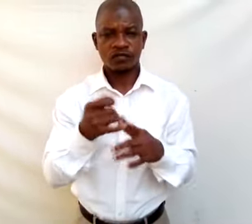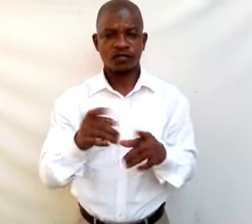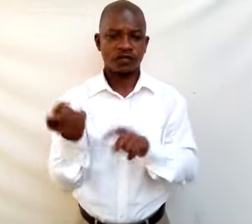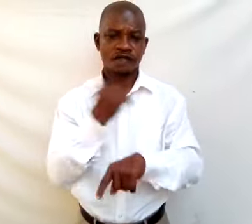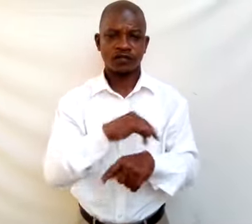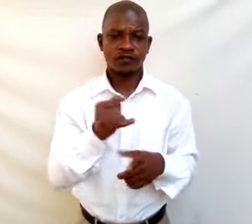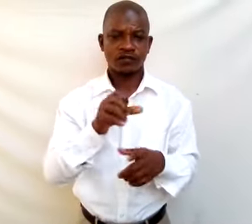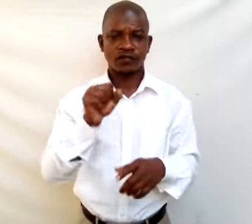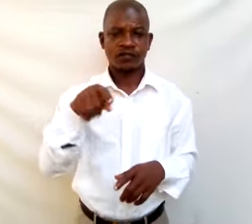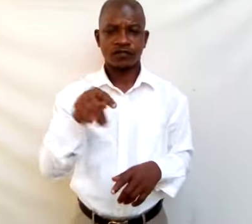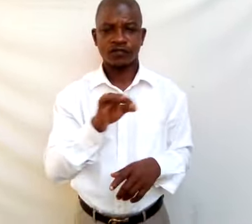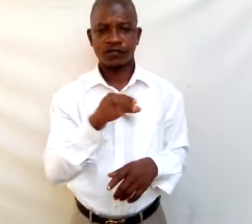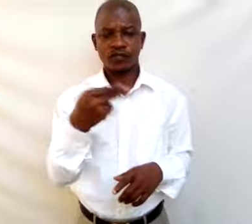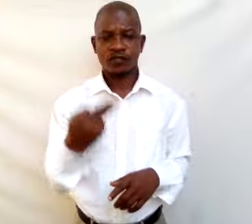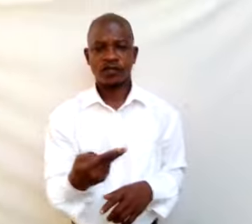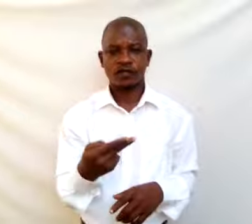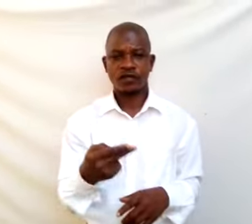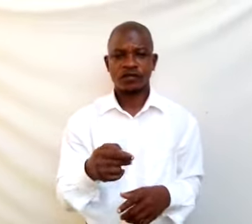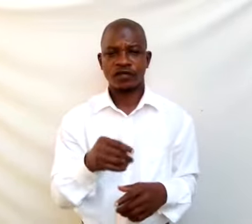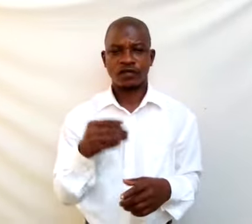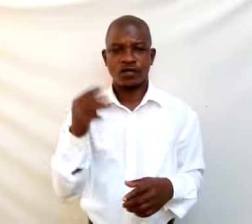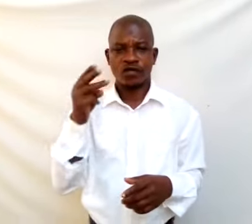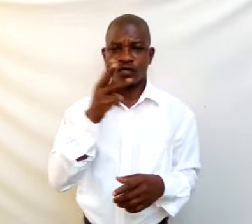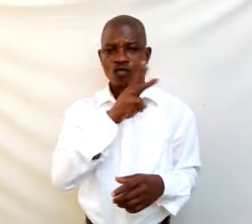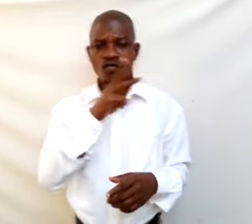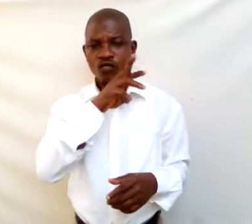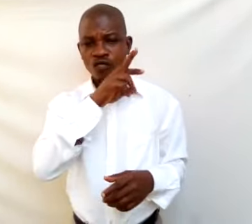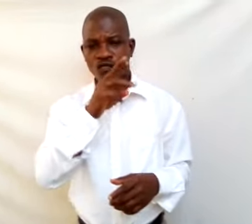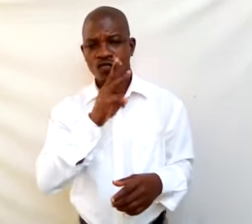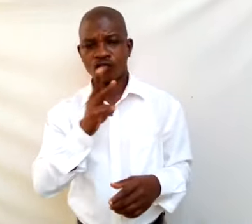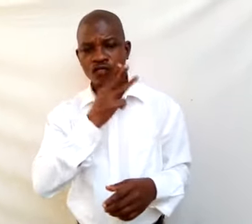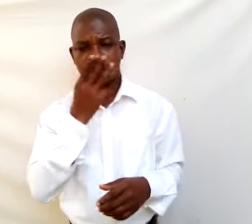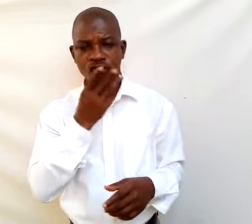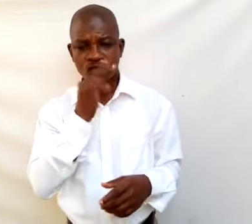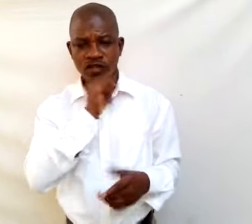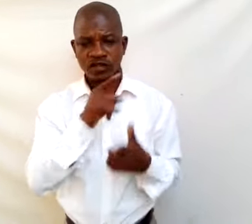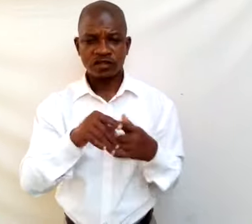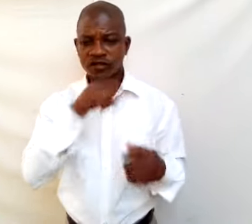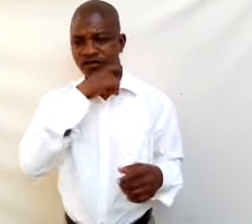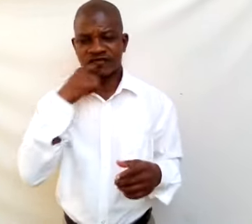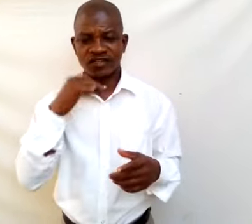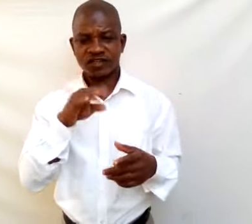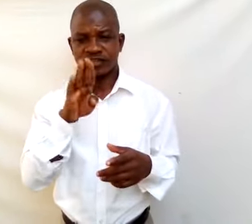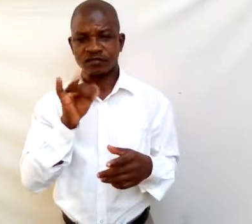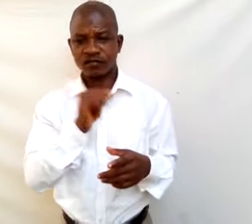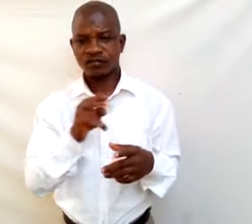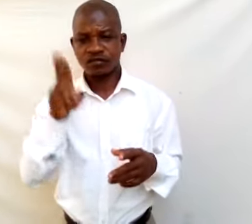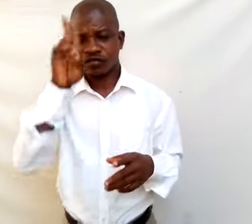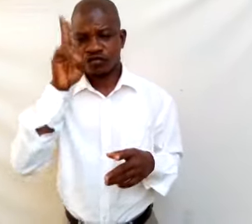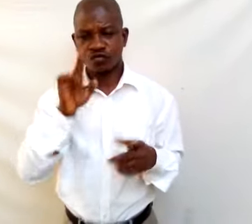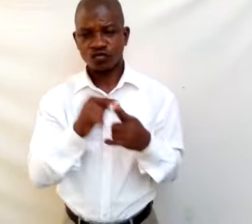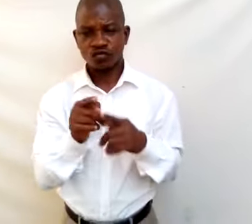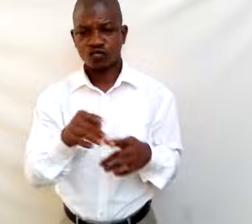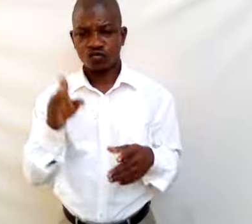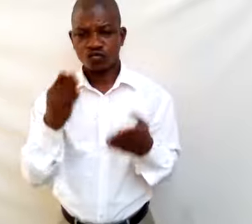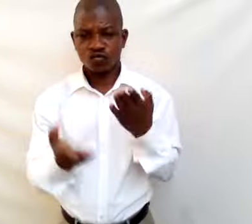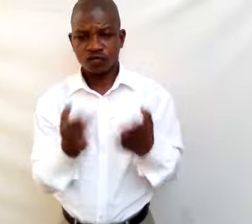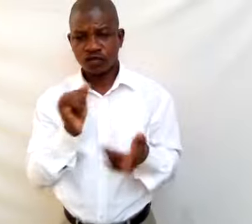Specimen H, wet and dry bulb hydrometer is used to measure relative humidity of the